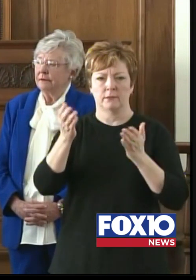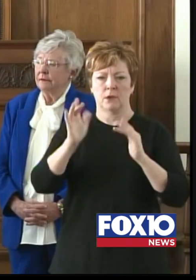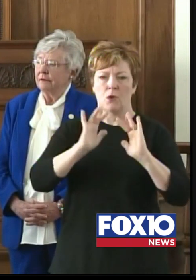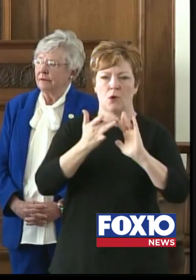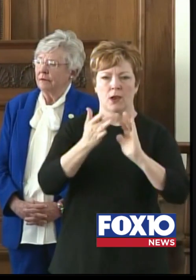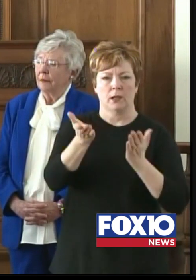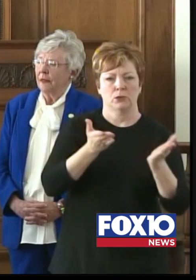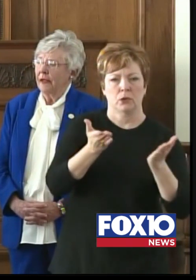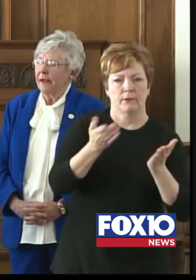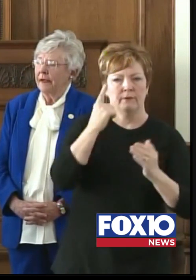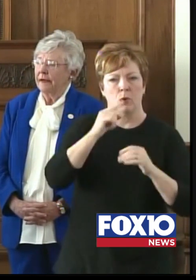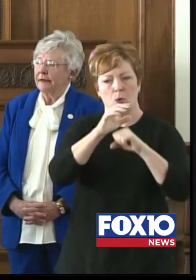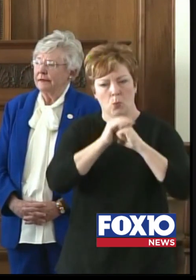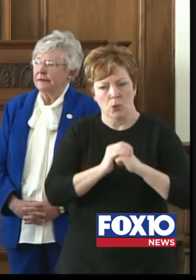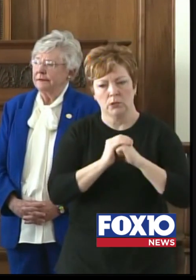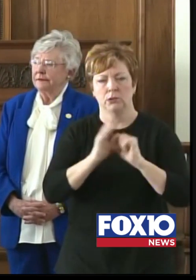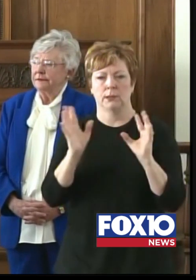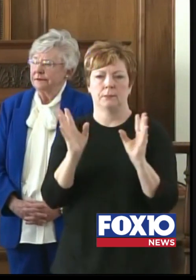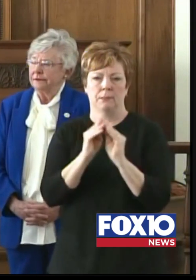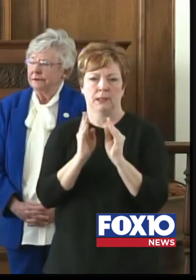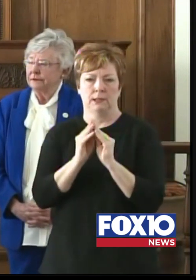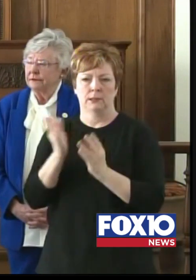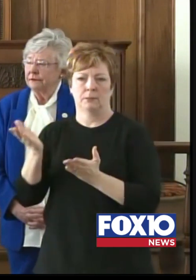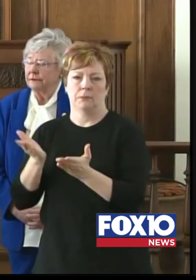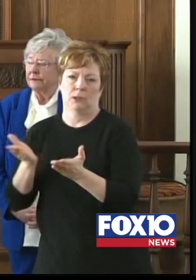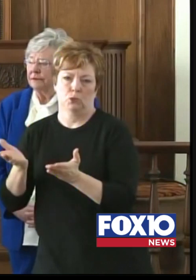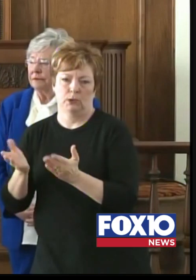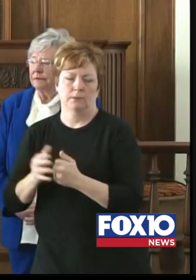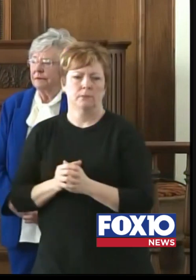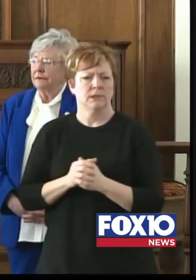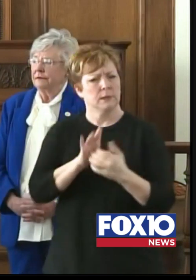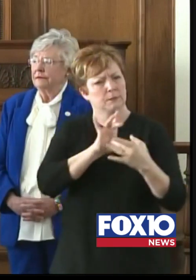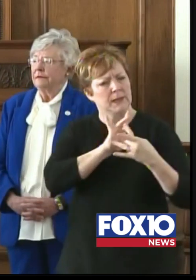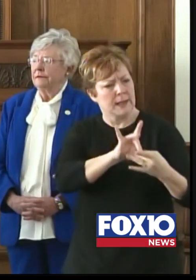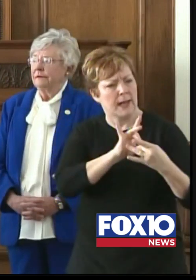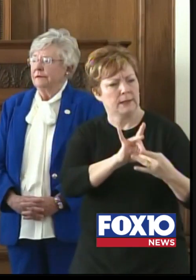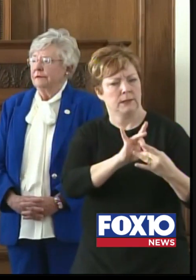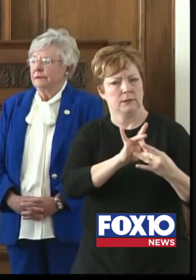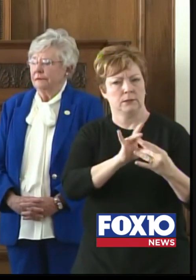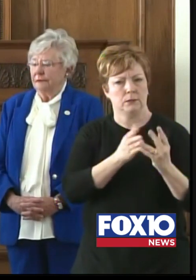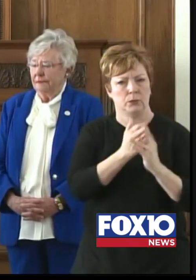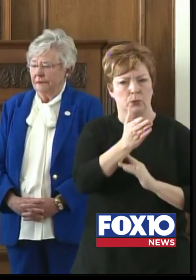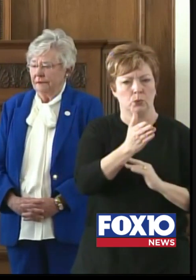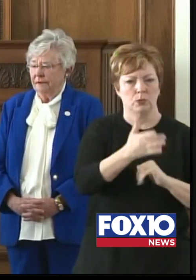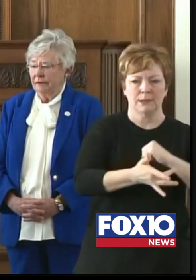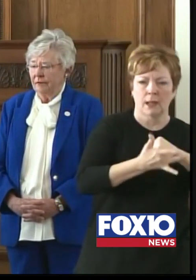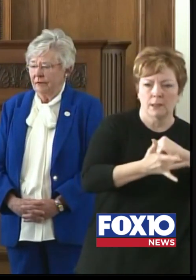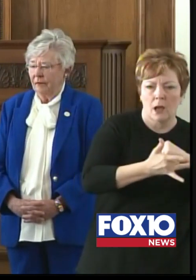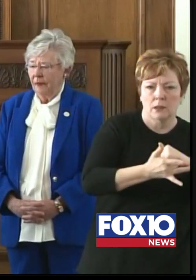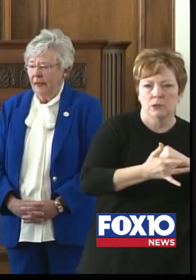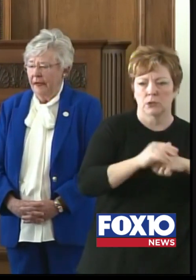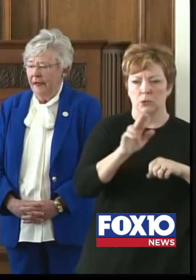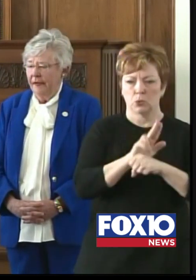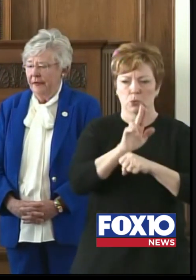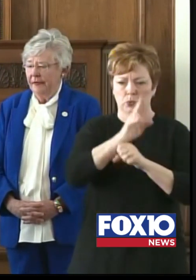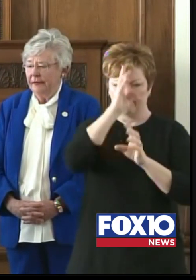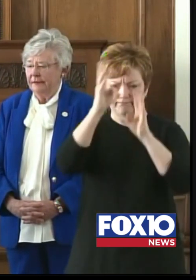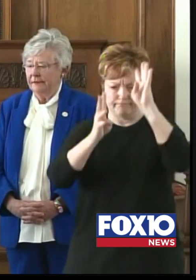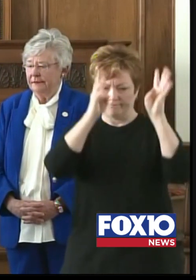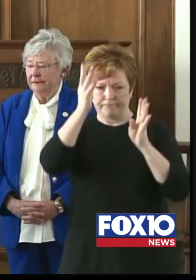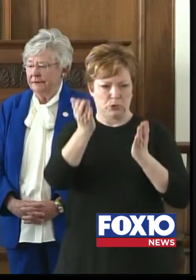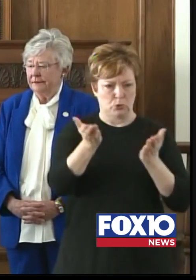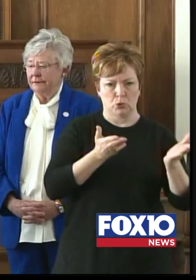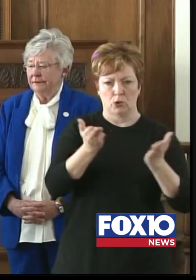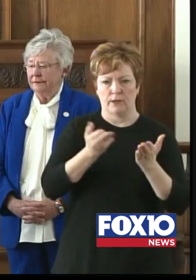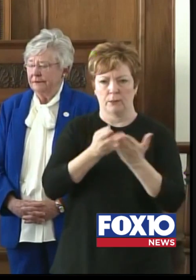meetings and ministries. Let's keep connected to people through technology tools. Let's use innovative serving projects.